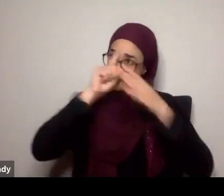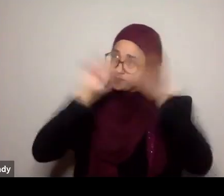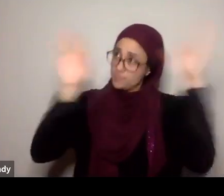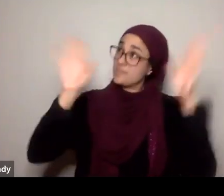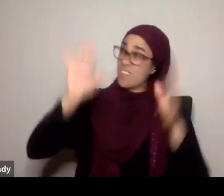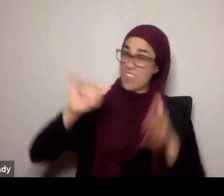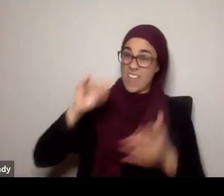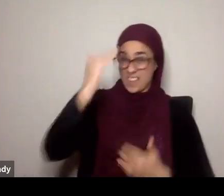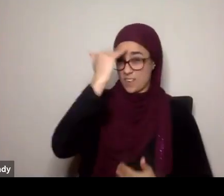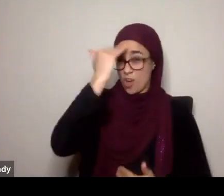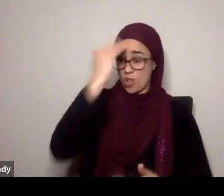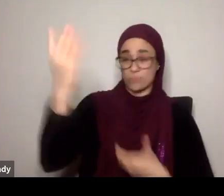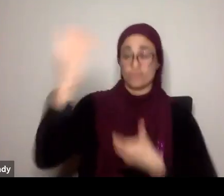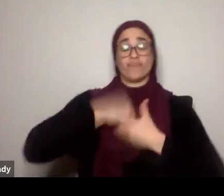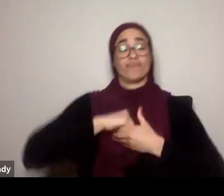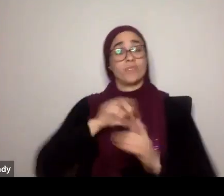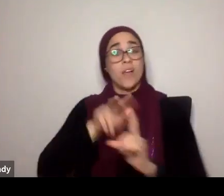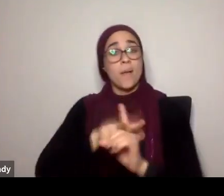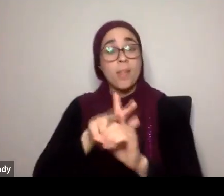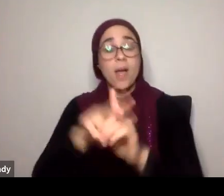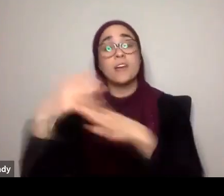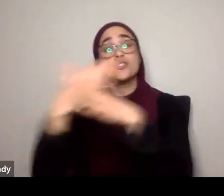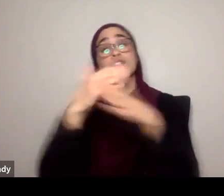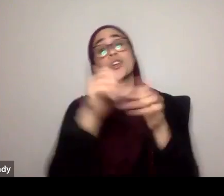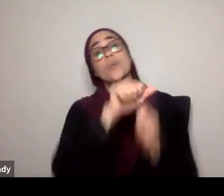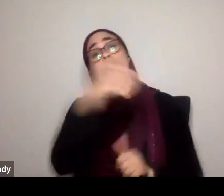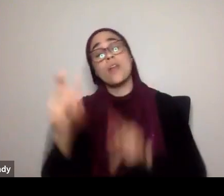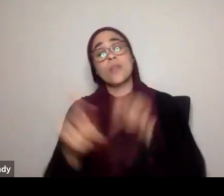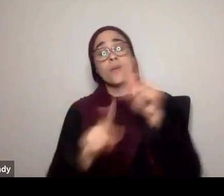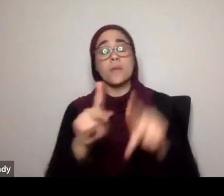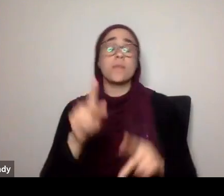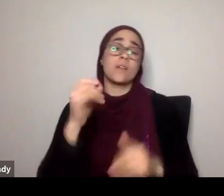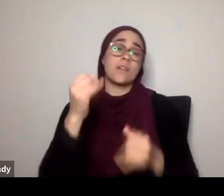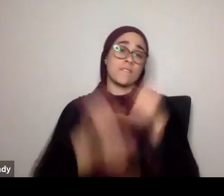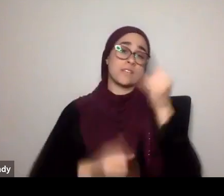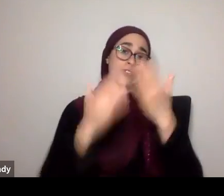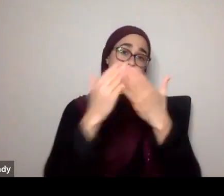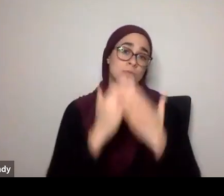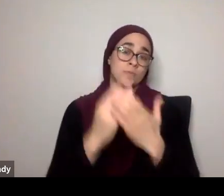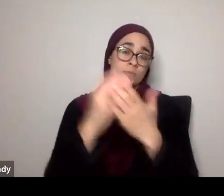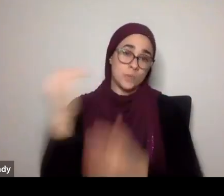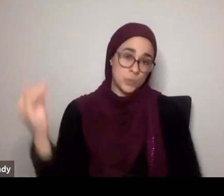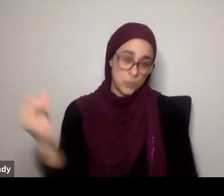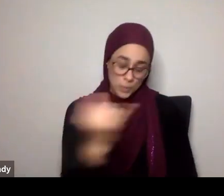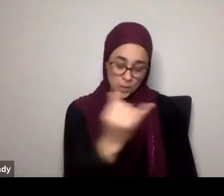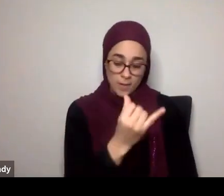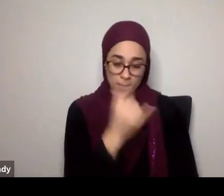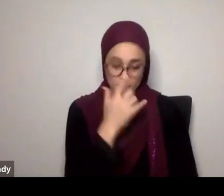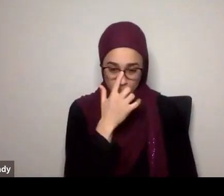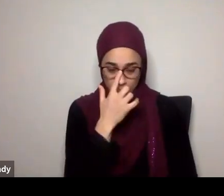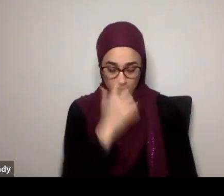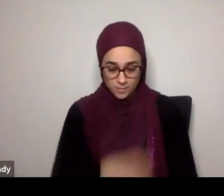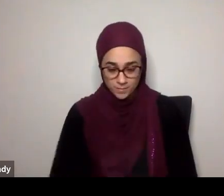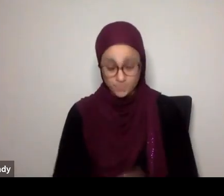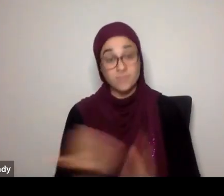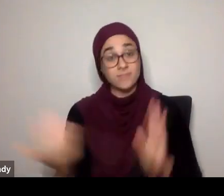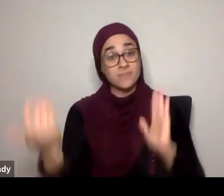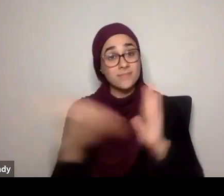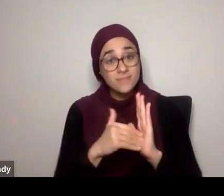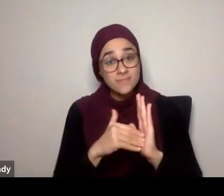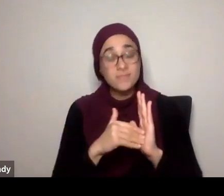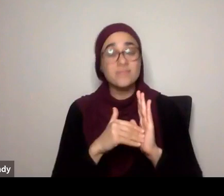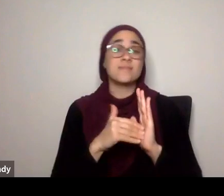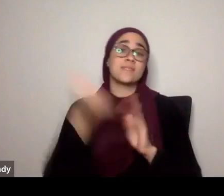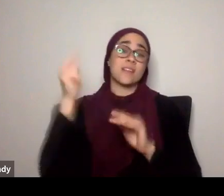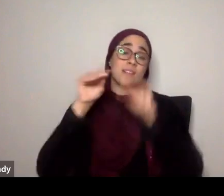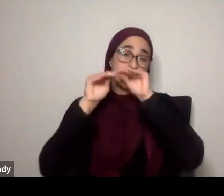and to share the guidance with those around us. Jazakumullah khair. Subhanakallah. Bi hamdik. Nashadu an la ilaha al-anth. Nastaghfiruka natubu alayk. And again, may Allah bless